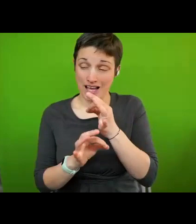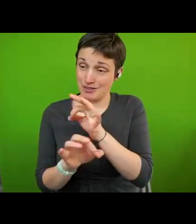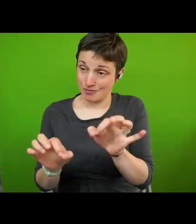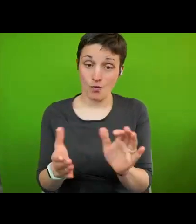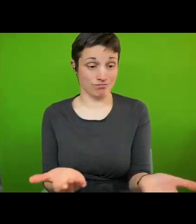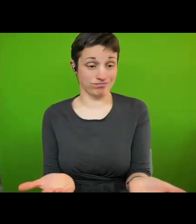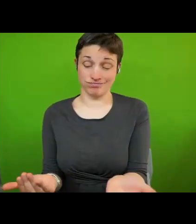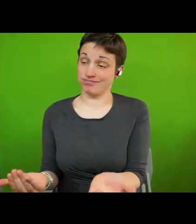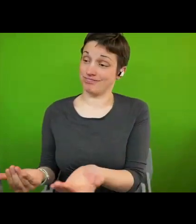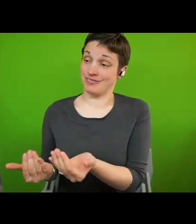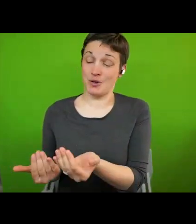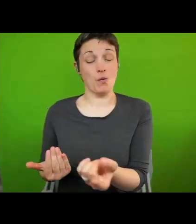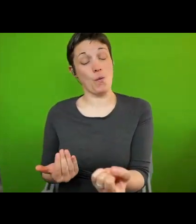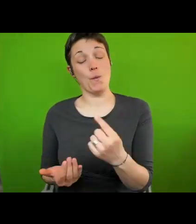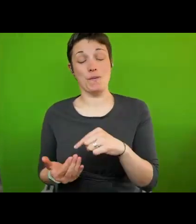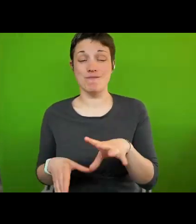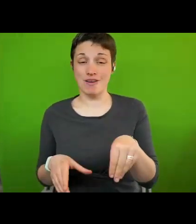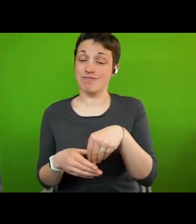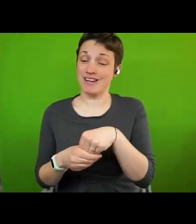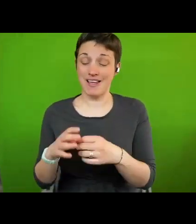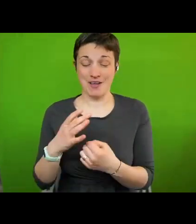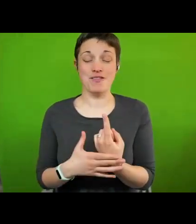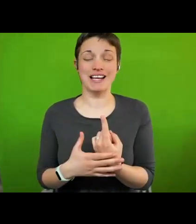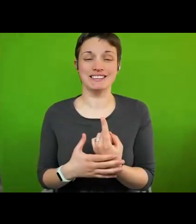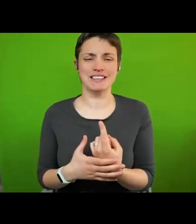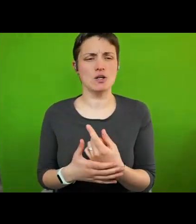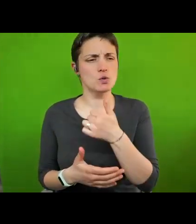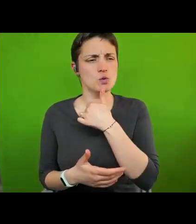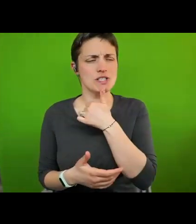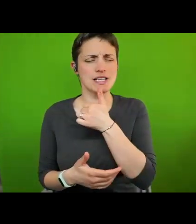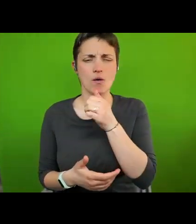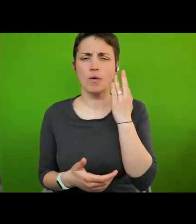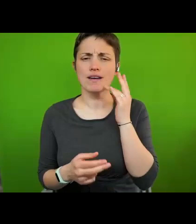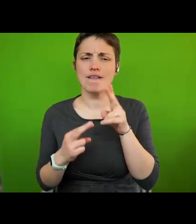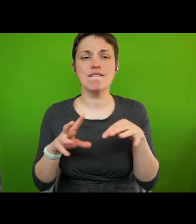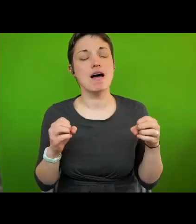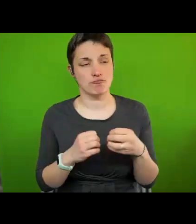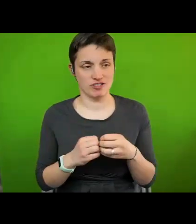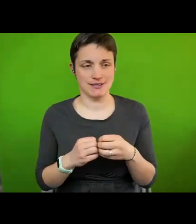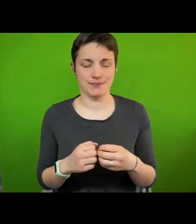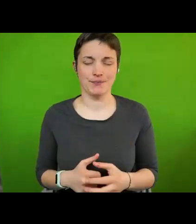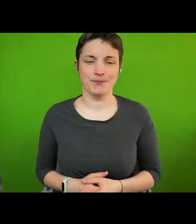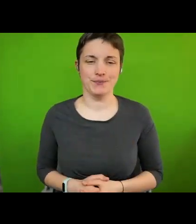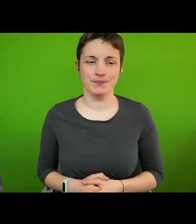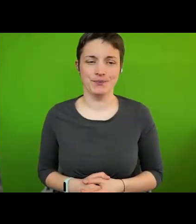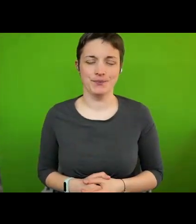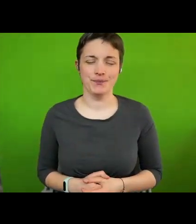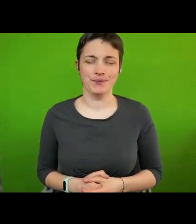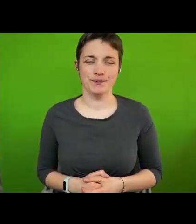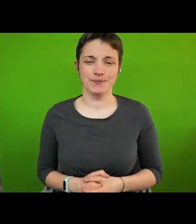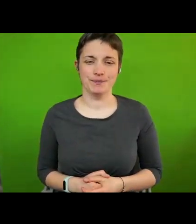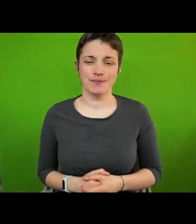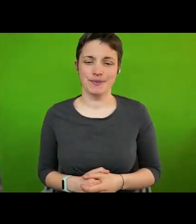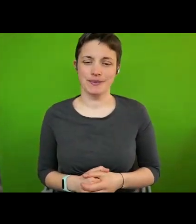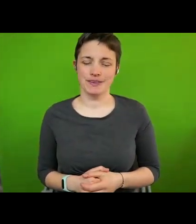also to participate in this event, which usually takes place in February each year. And we hope very much that